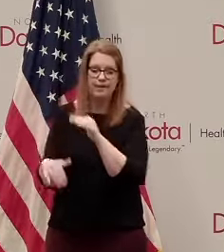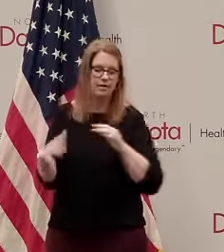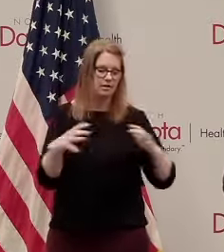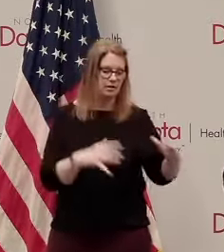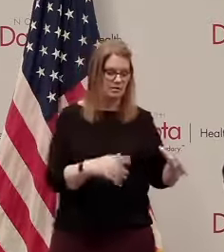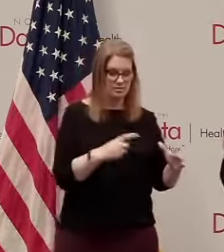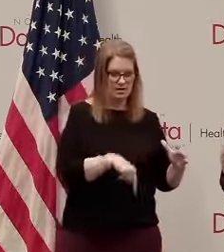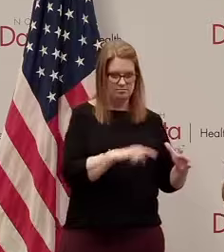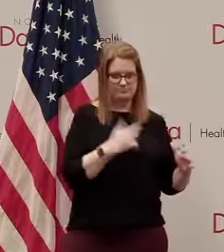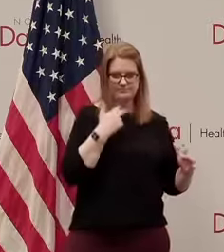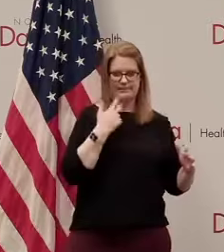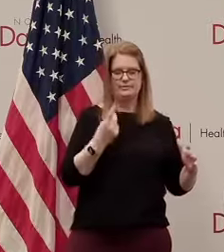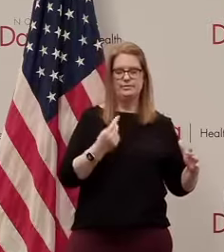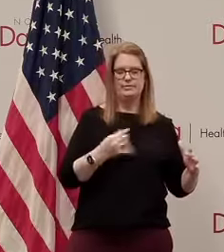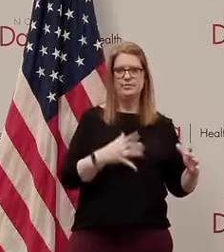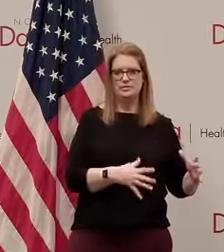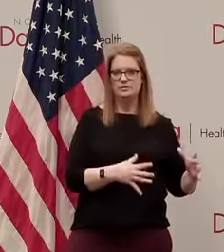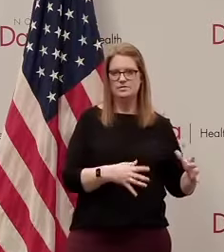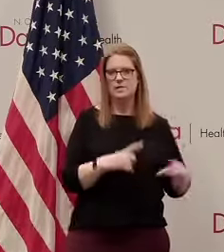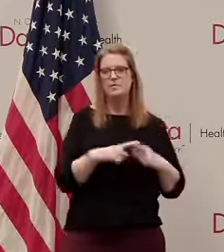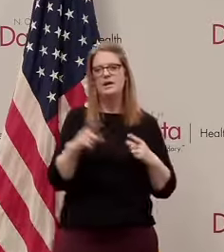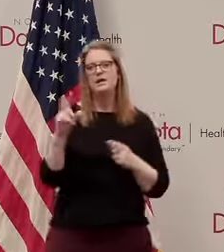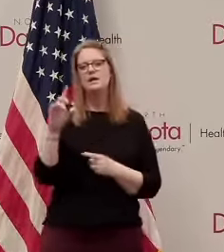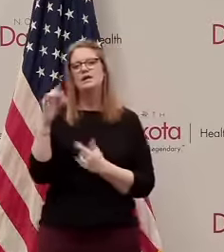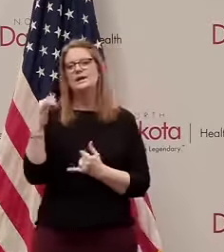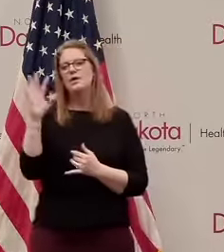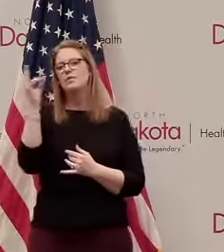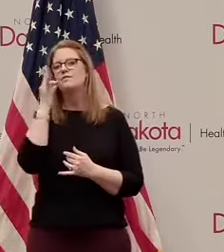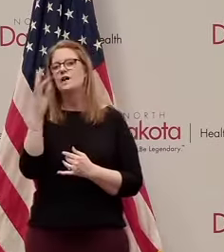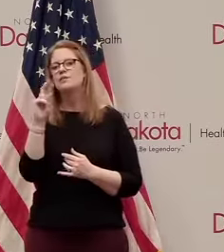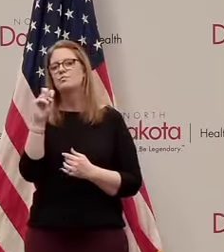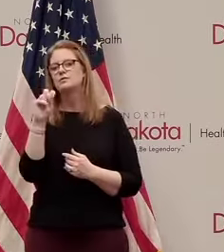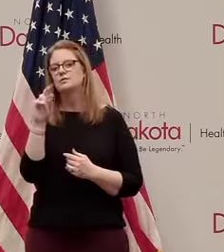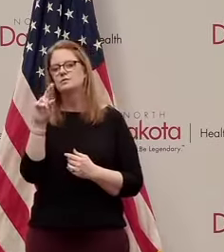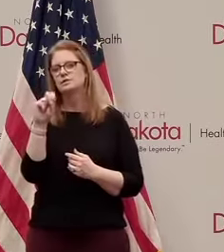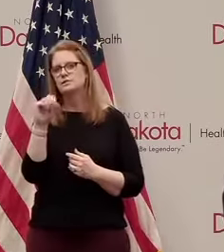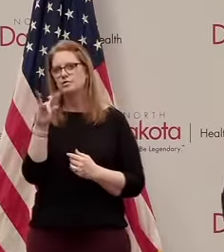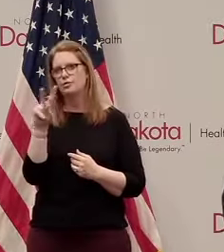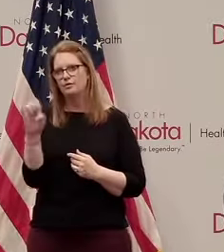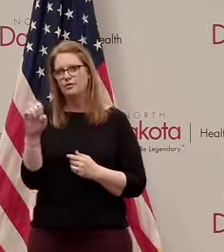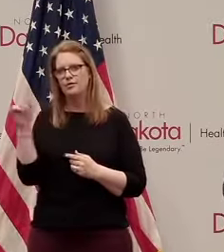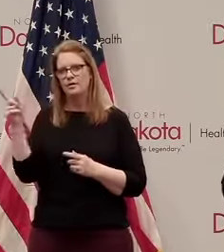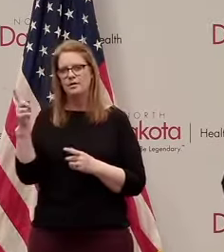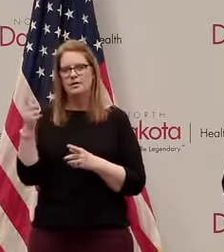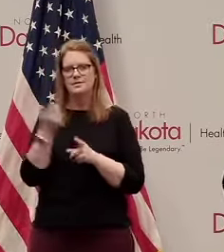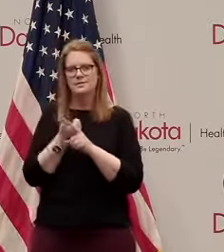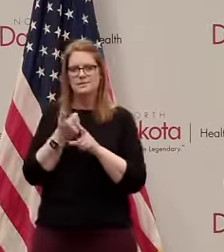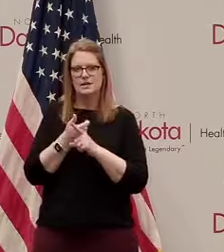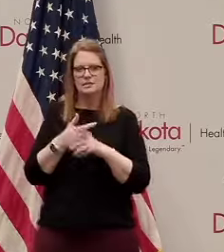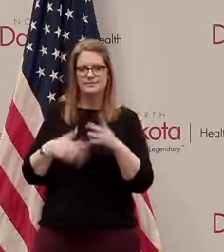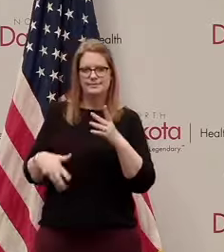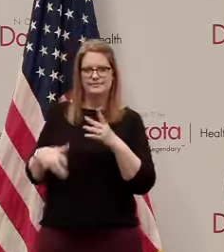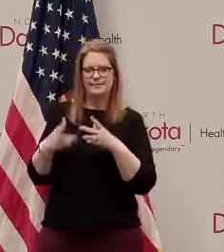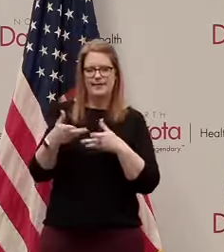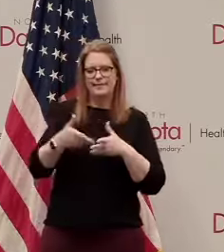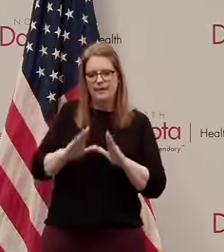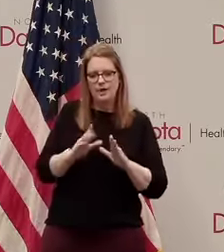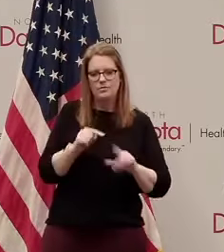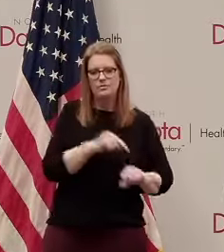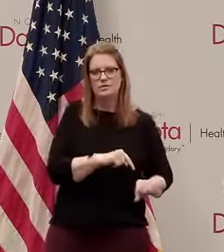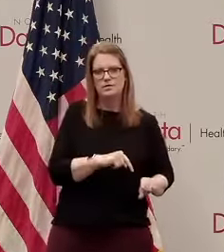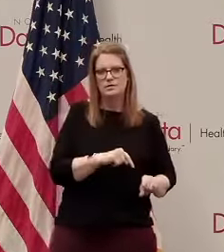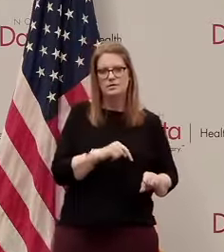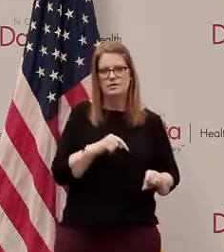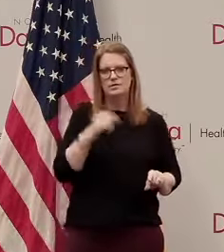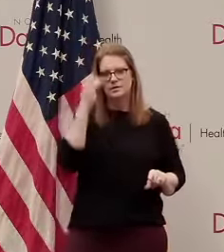they added another component that allows lenders to retain a 15 percent share on the loans it's otherwise been five percent